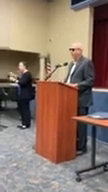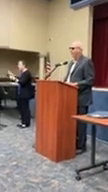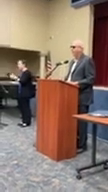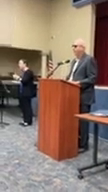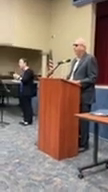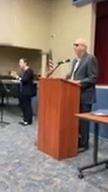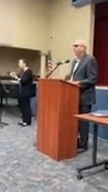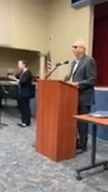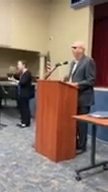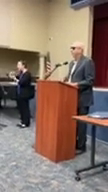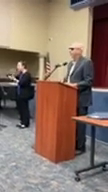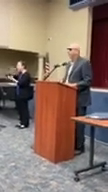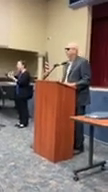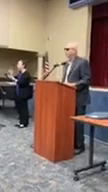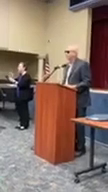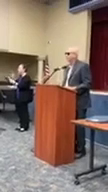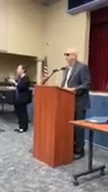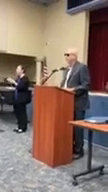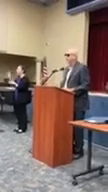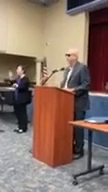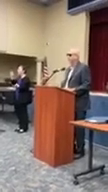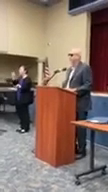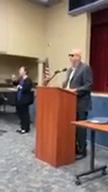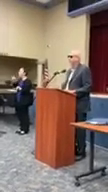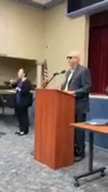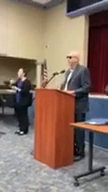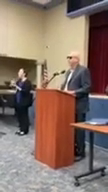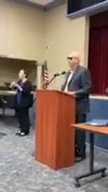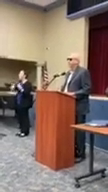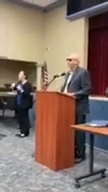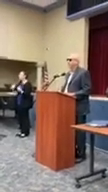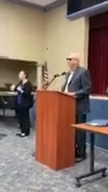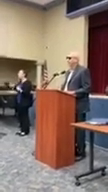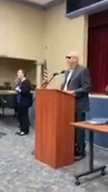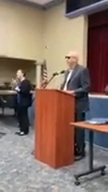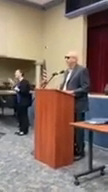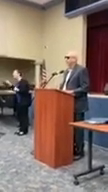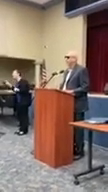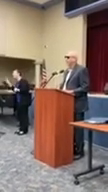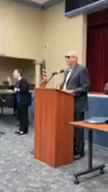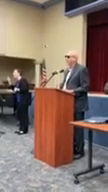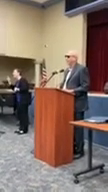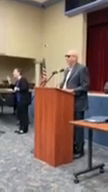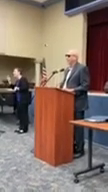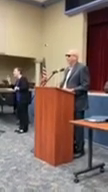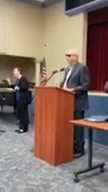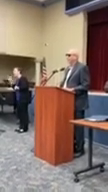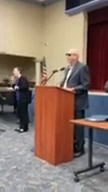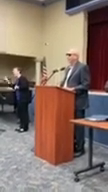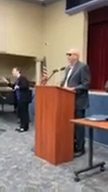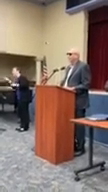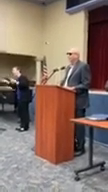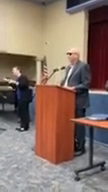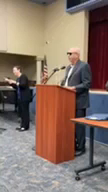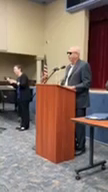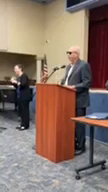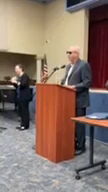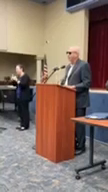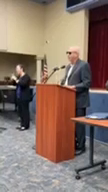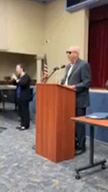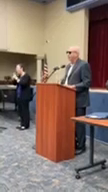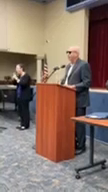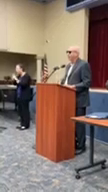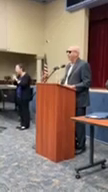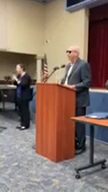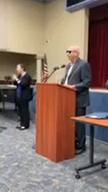The gators were University of Florida students, and the snake was a Florida A&M rattler. We were running for a